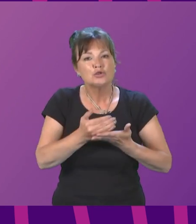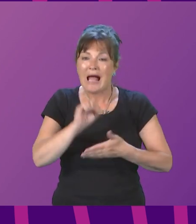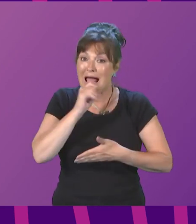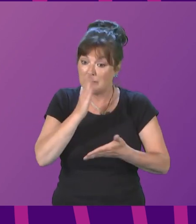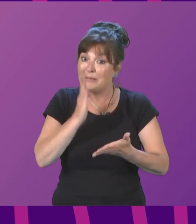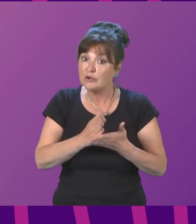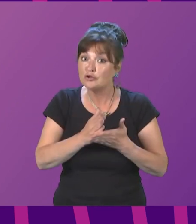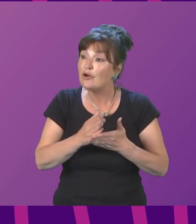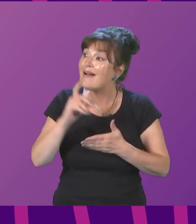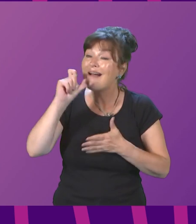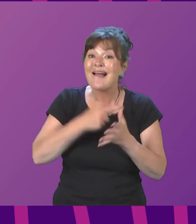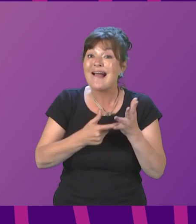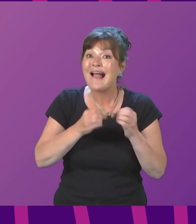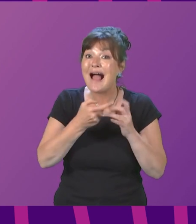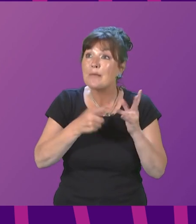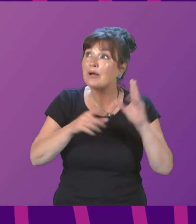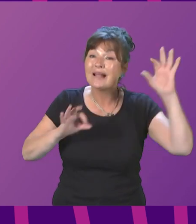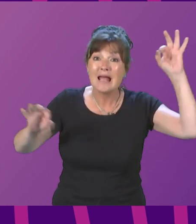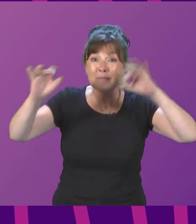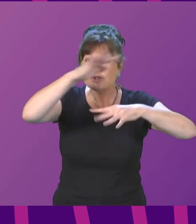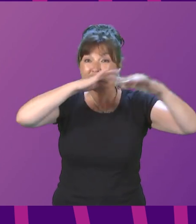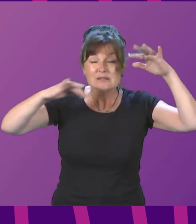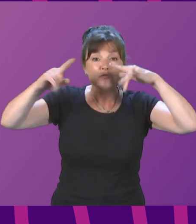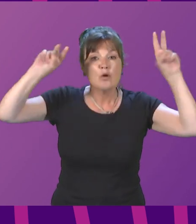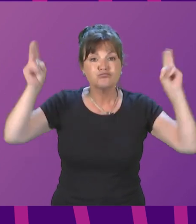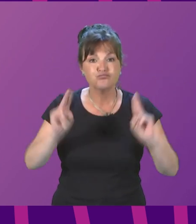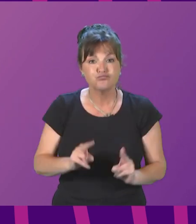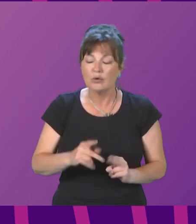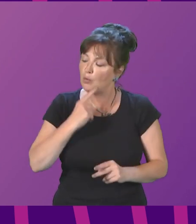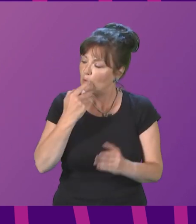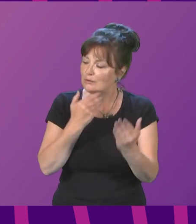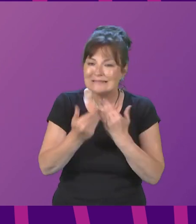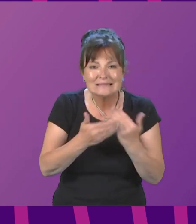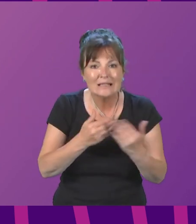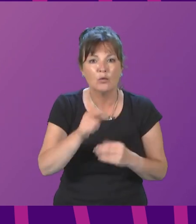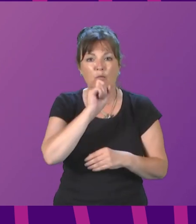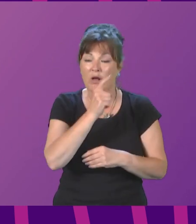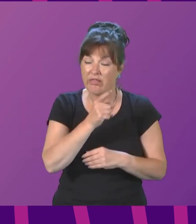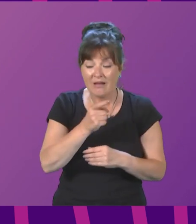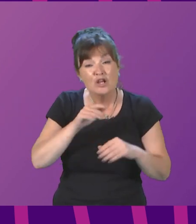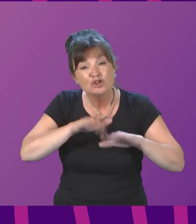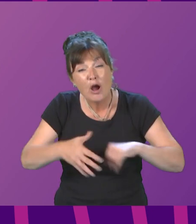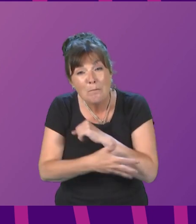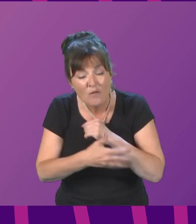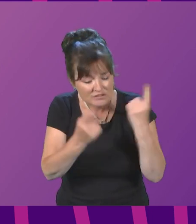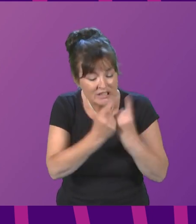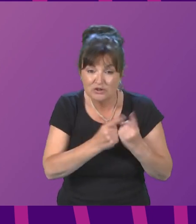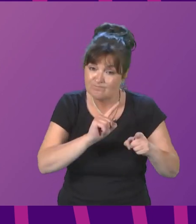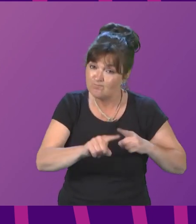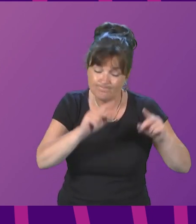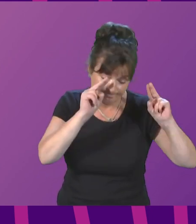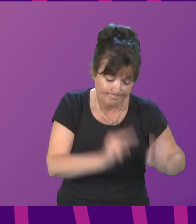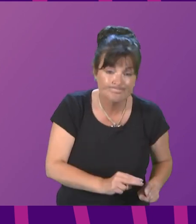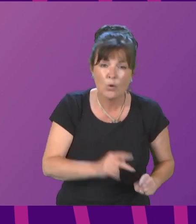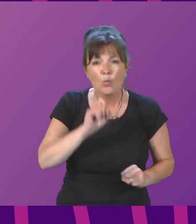carbon emissions. We will support business growth. We will tackle the lasting harm caused by child poverty. We will prioritise